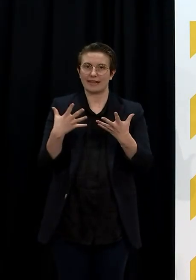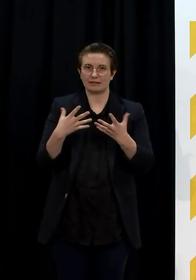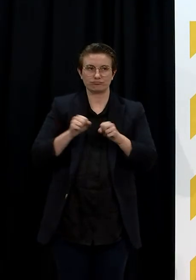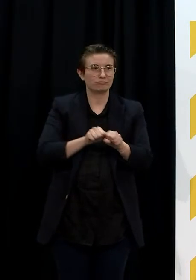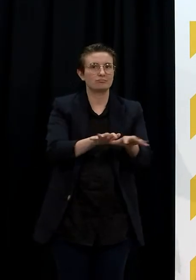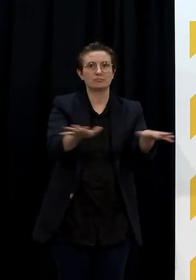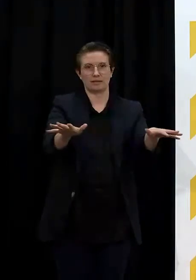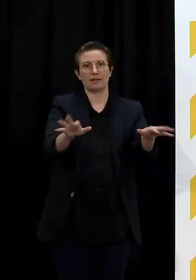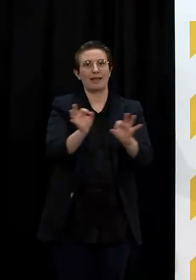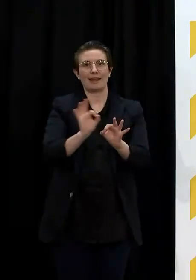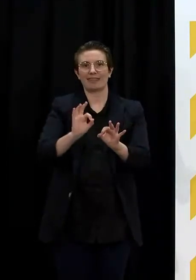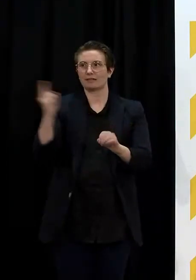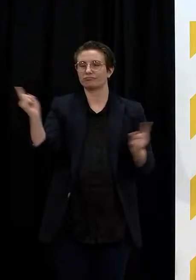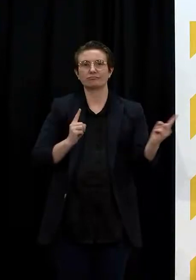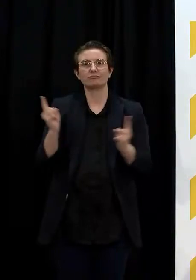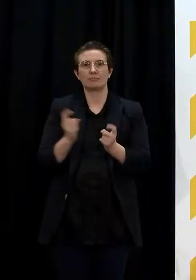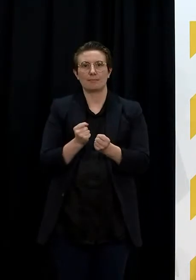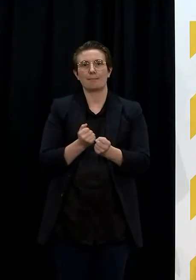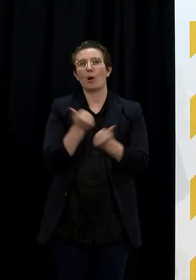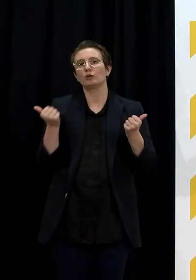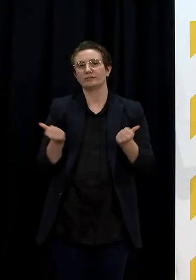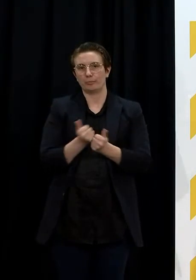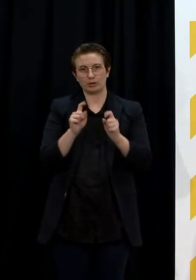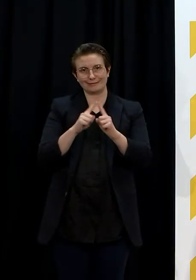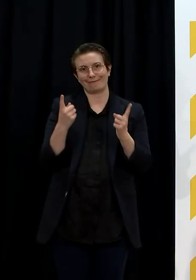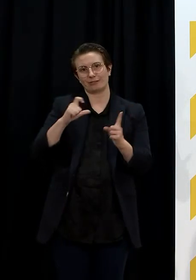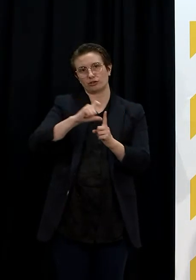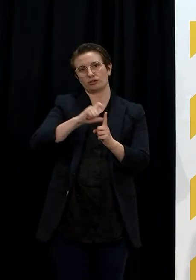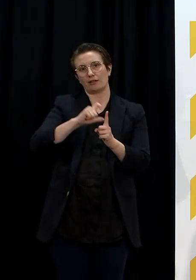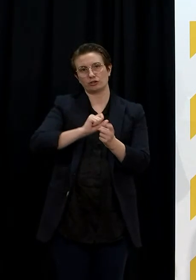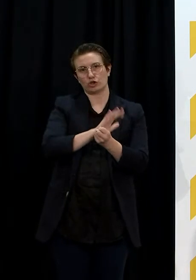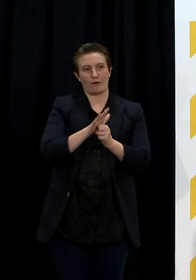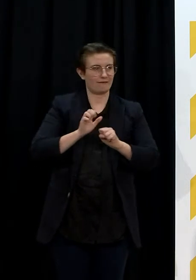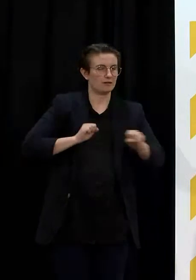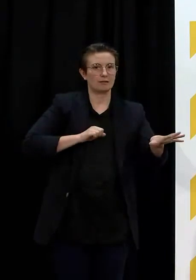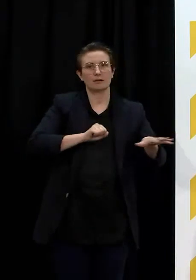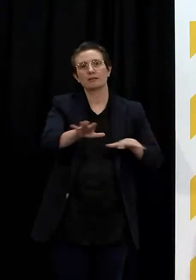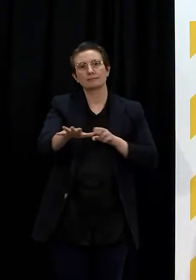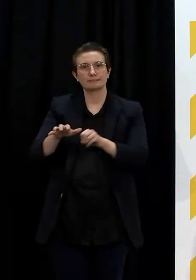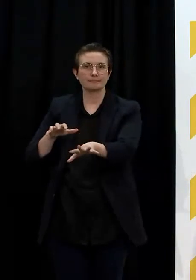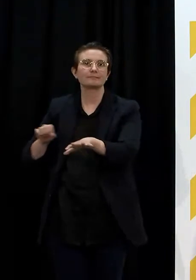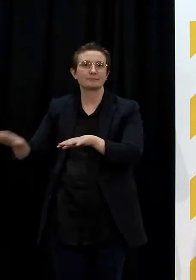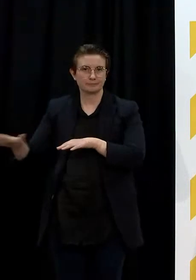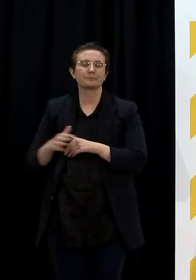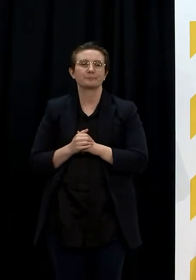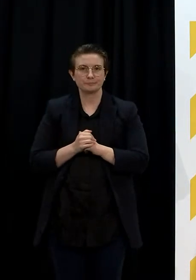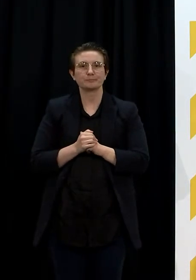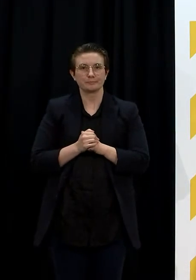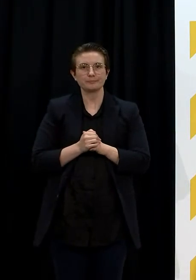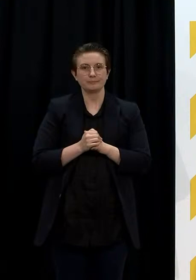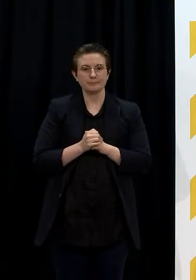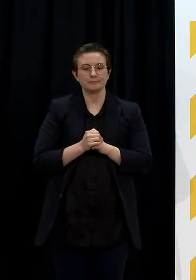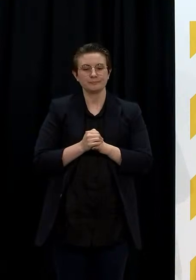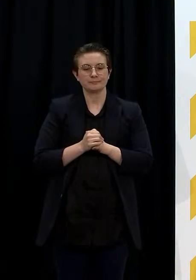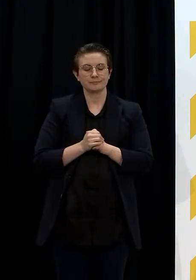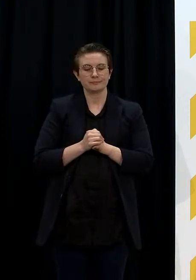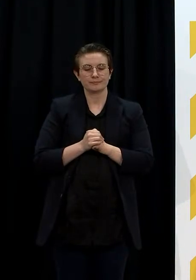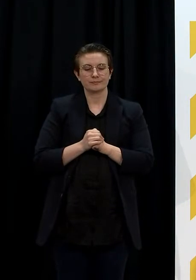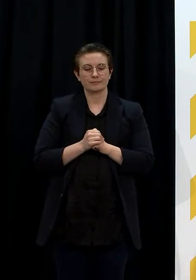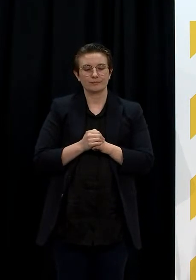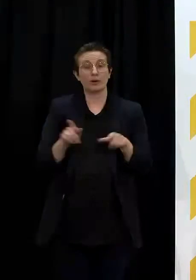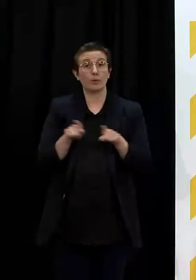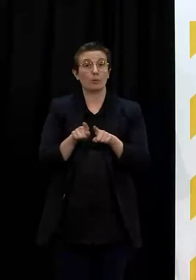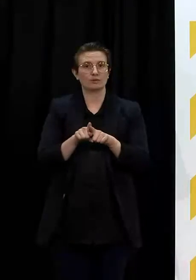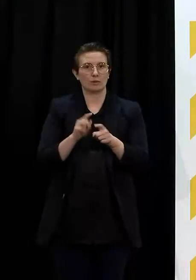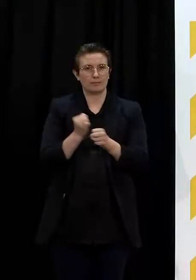transmission pathways in the community and to link cases. For example, a recent case of a myth worker could be